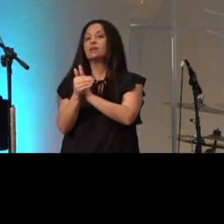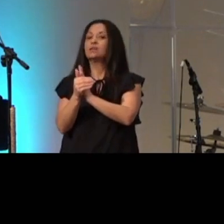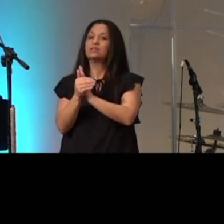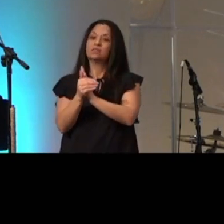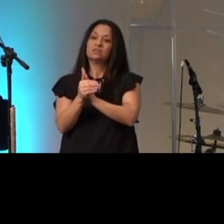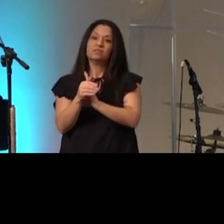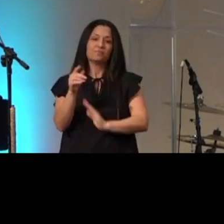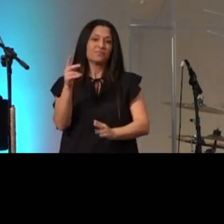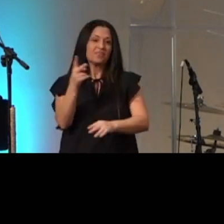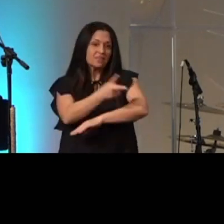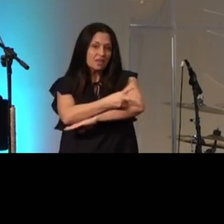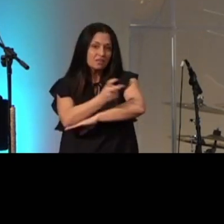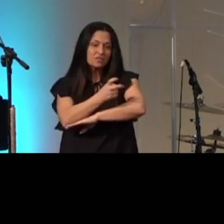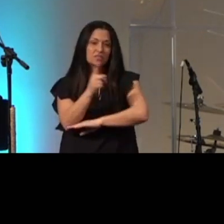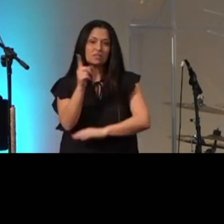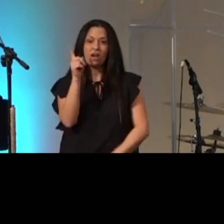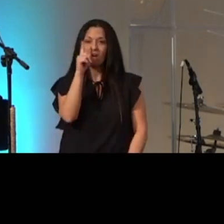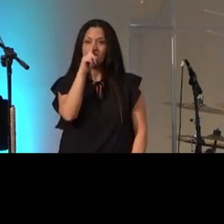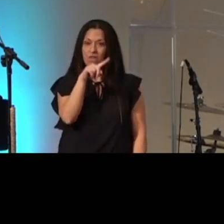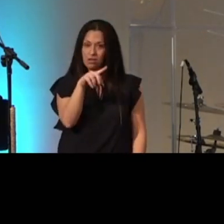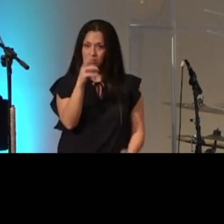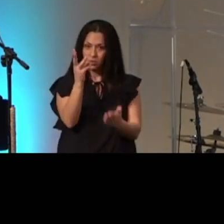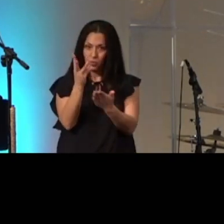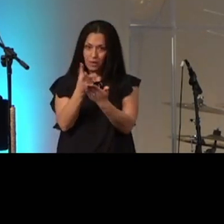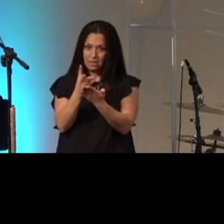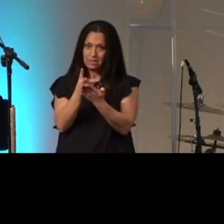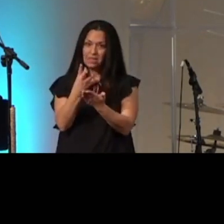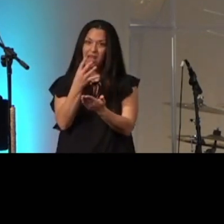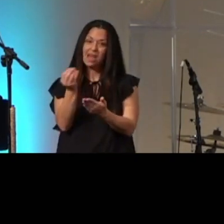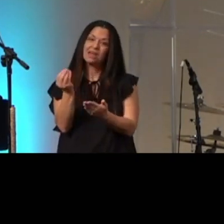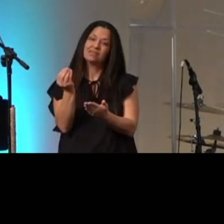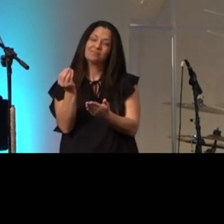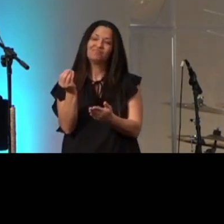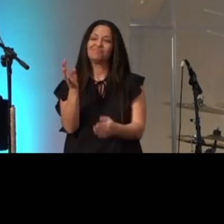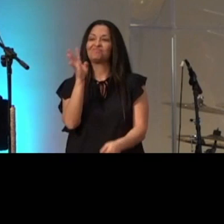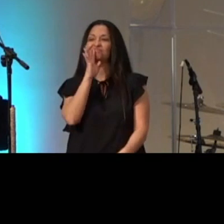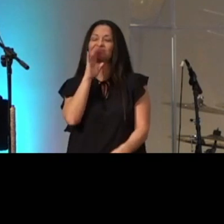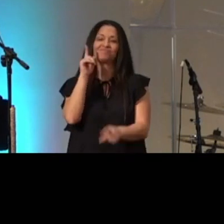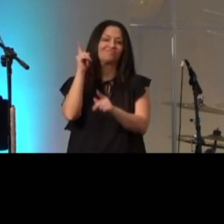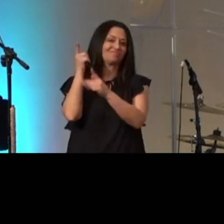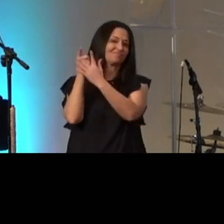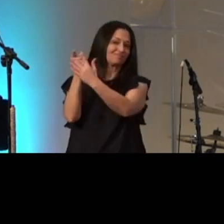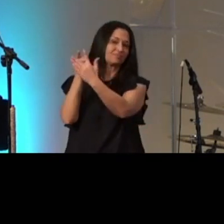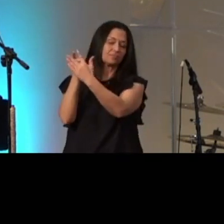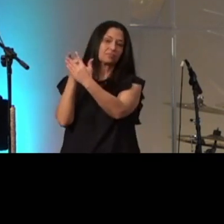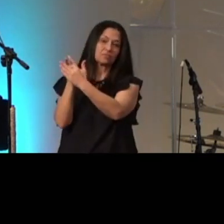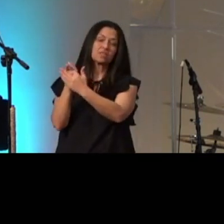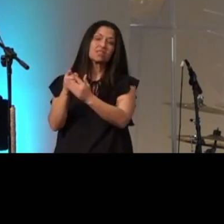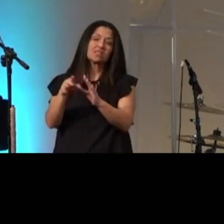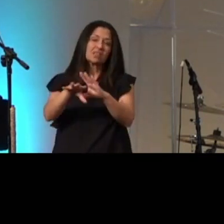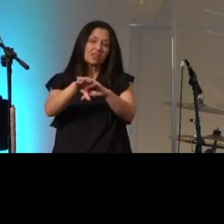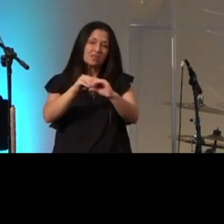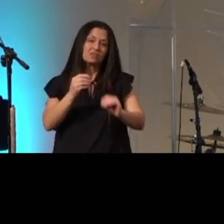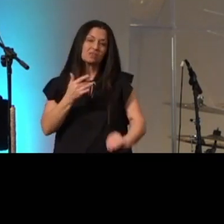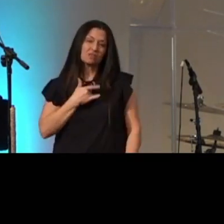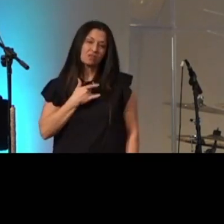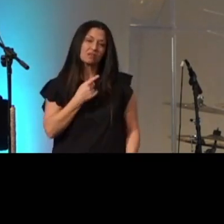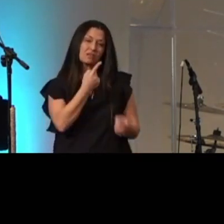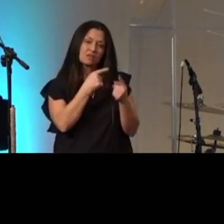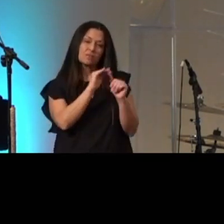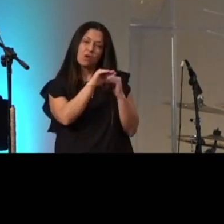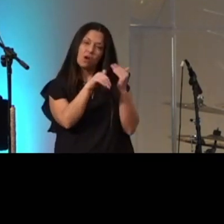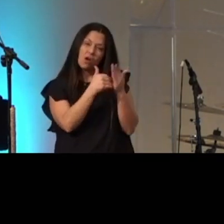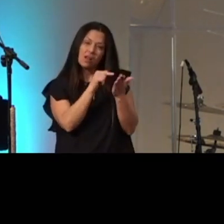false witness and slander out of the heart out come all of those things man